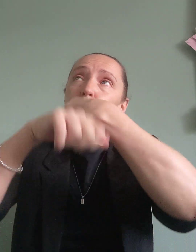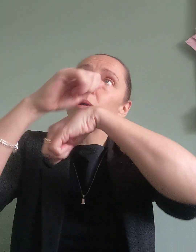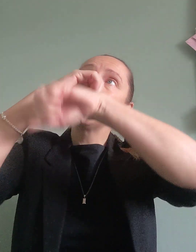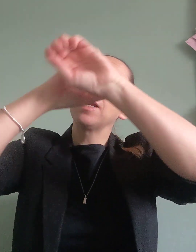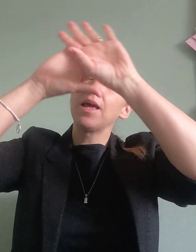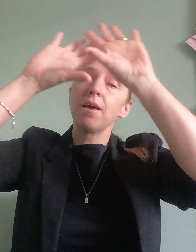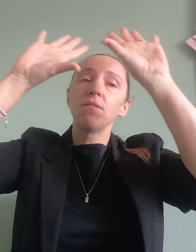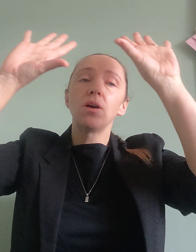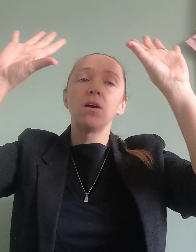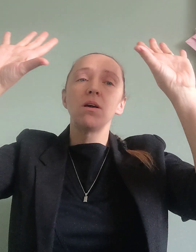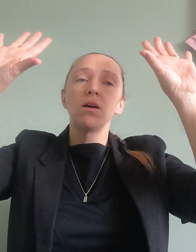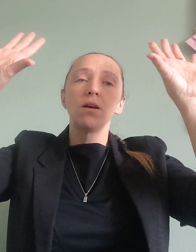in heaven?